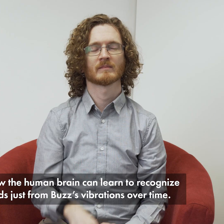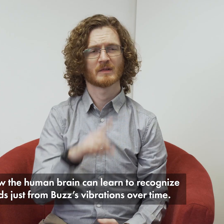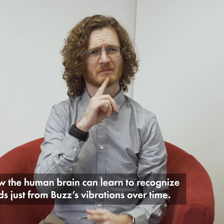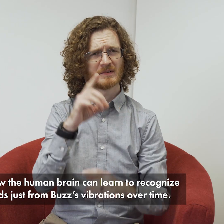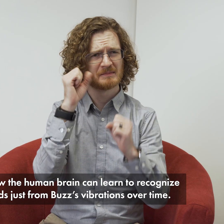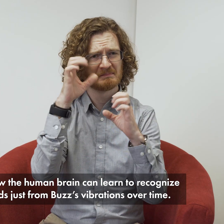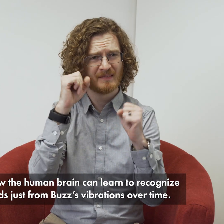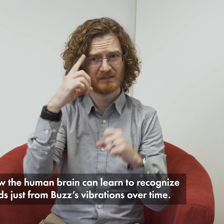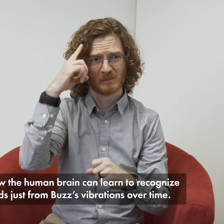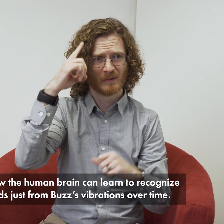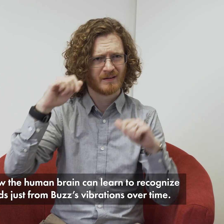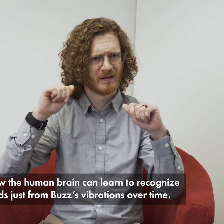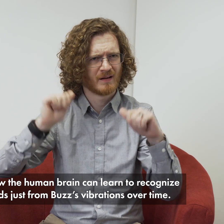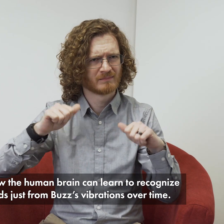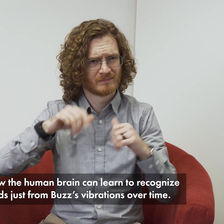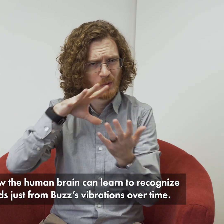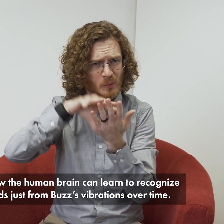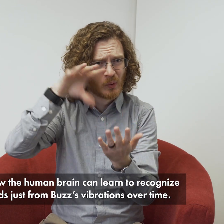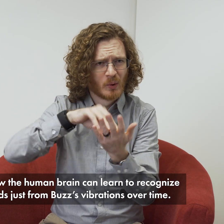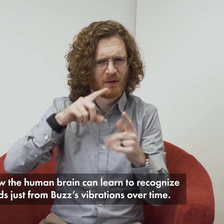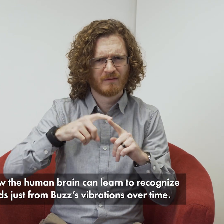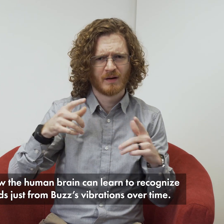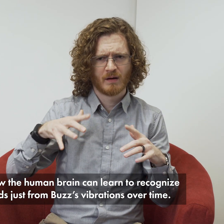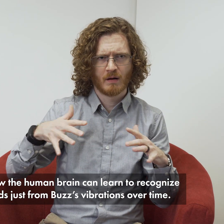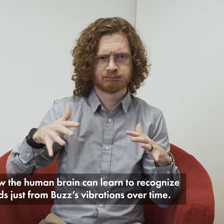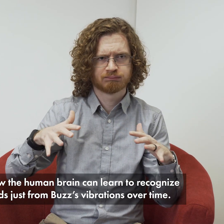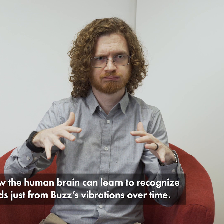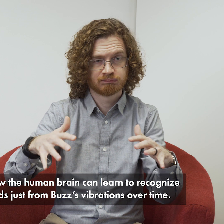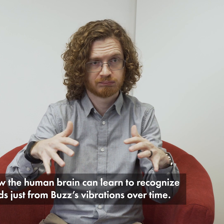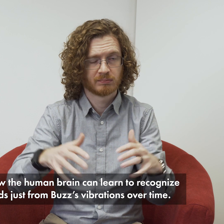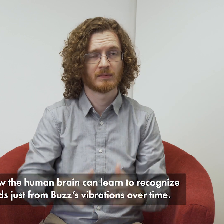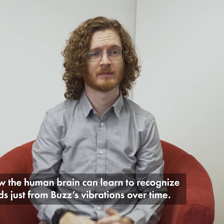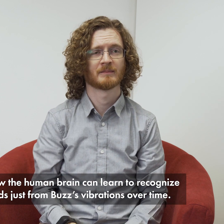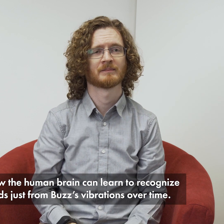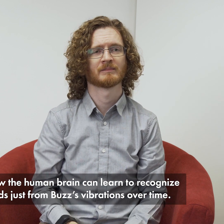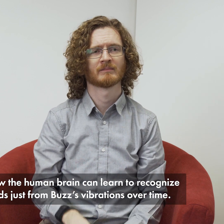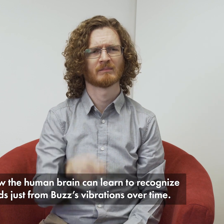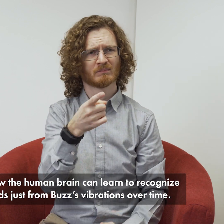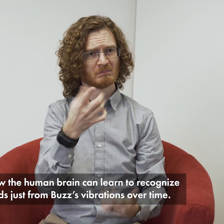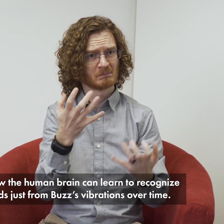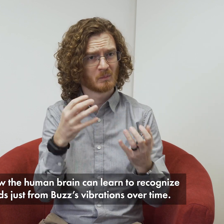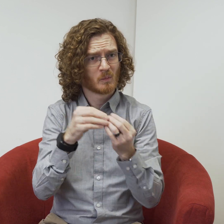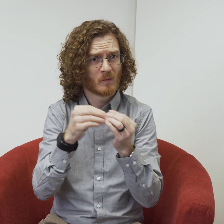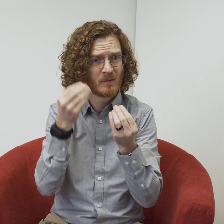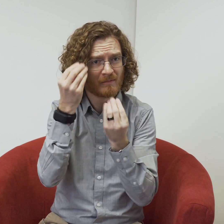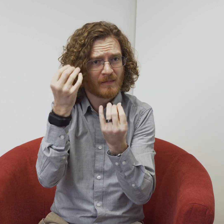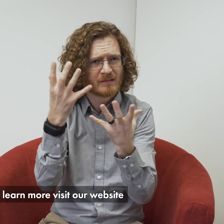It's amazing how the human brain can learn to recognize specific sounds just from Buzz's vibrations over time. To